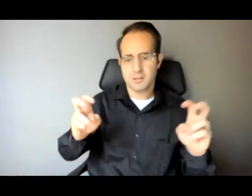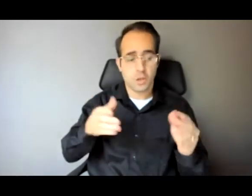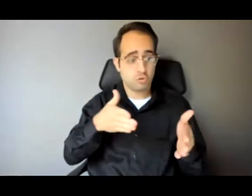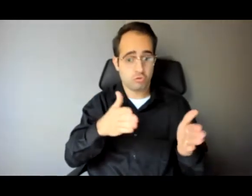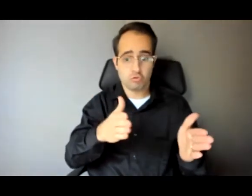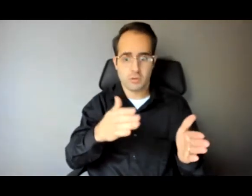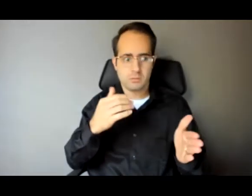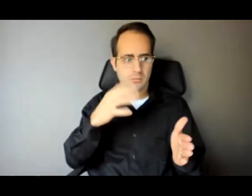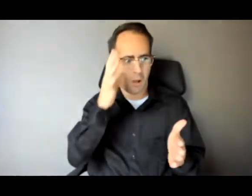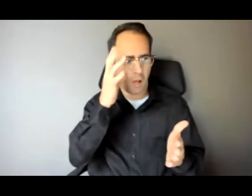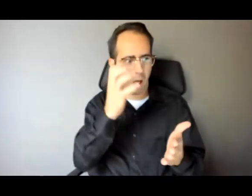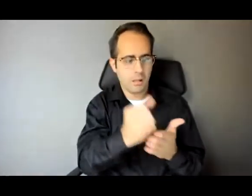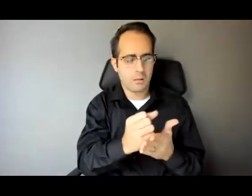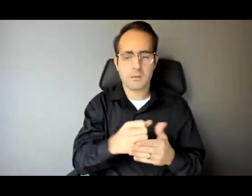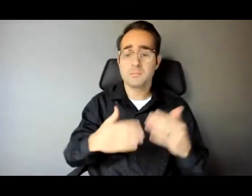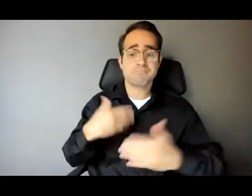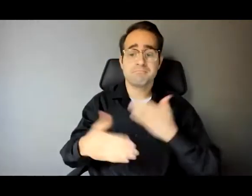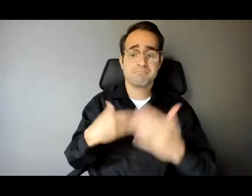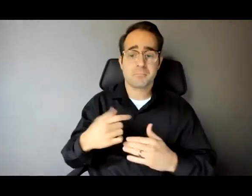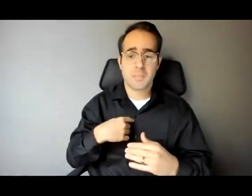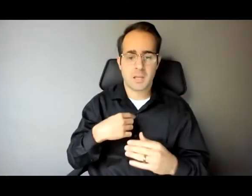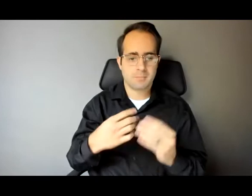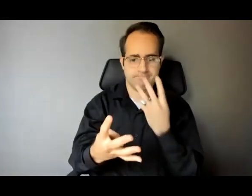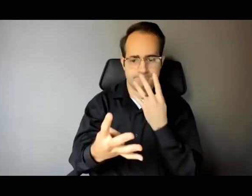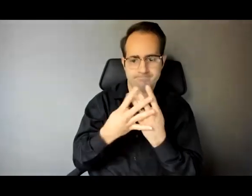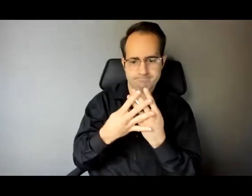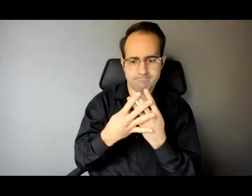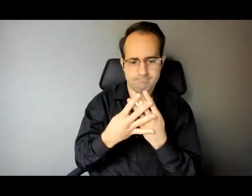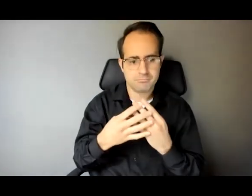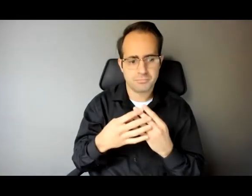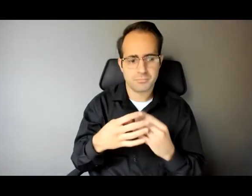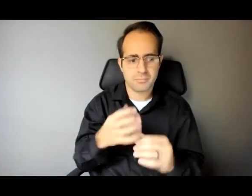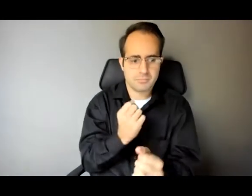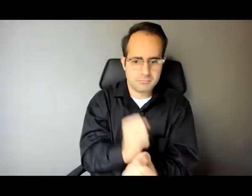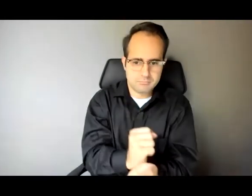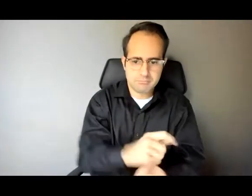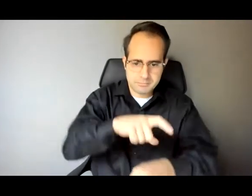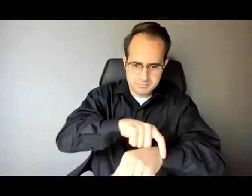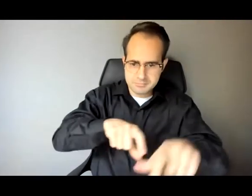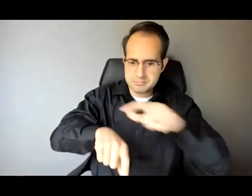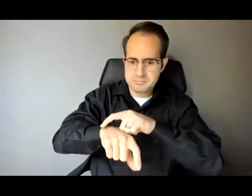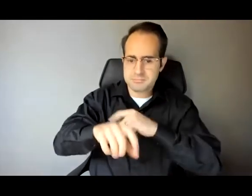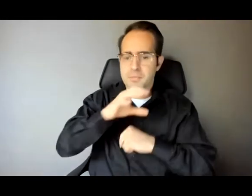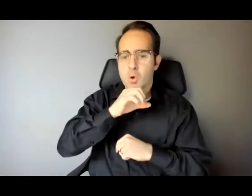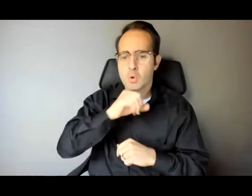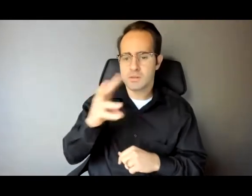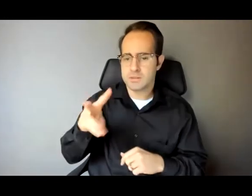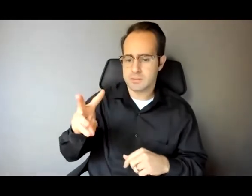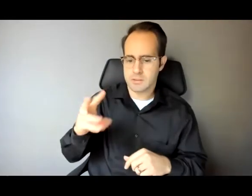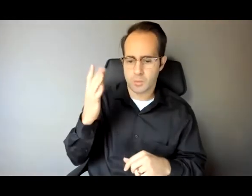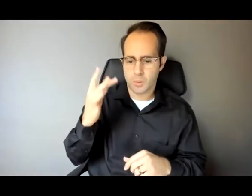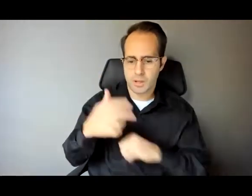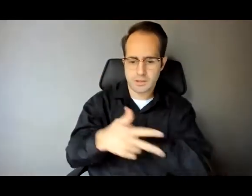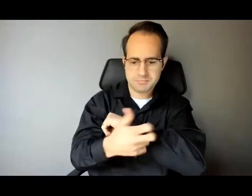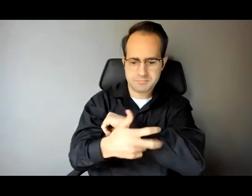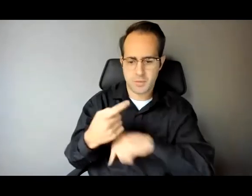the age of 16 and charged with shoplifting at Macy's Department Store in Midtown Manhattan. And up until about six years